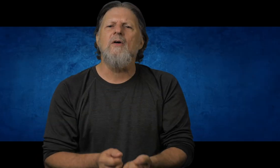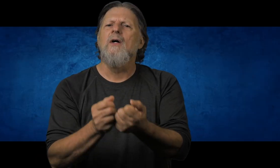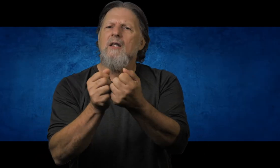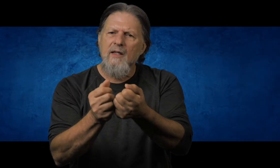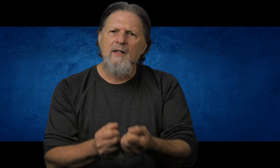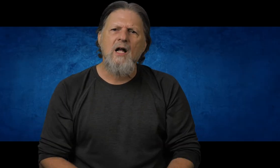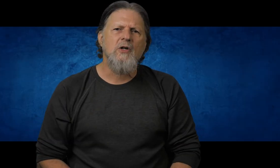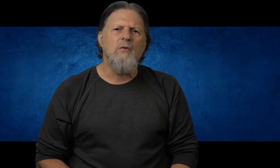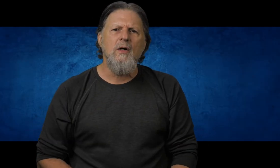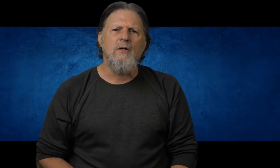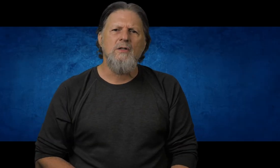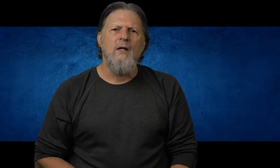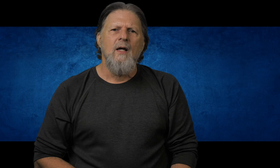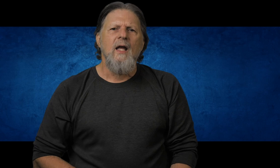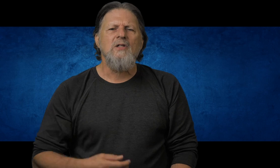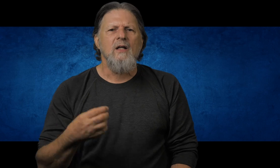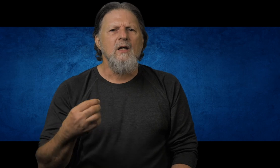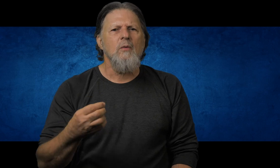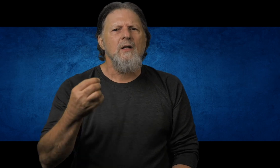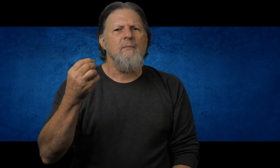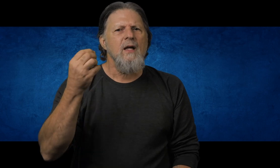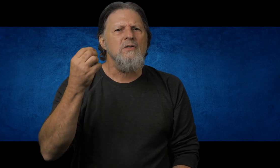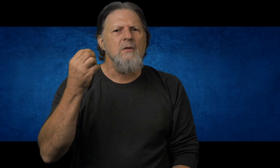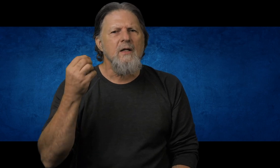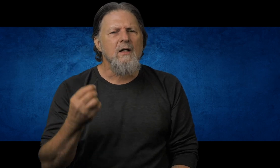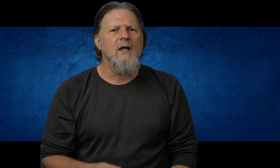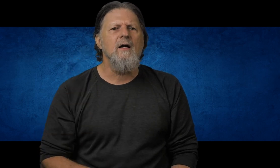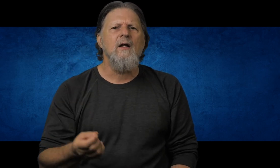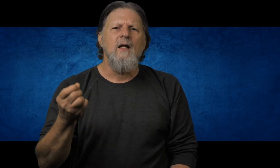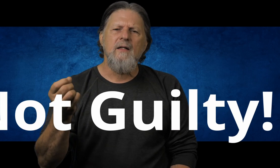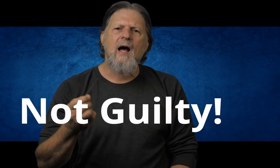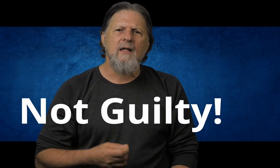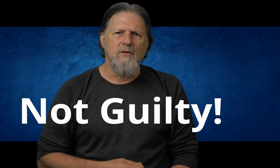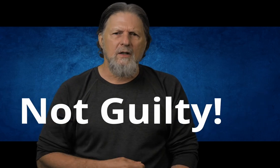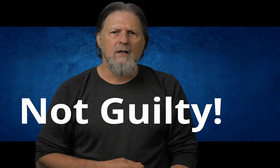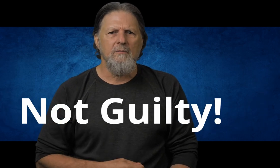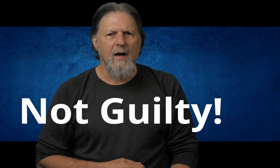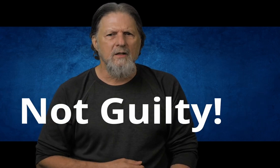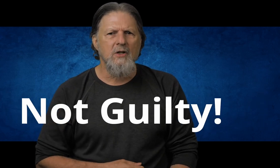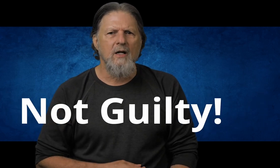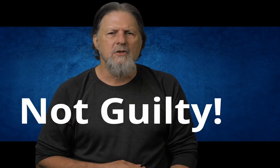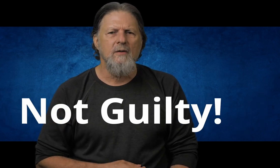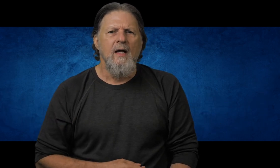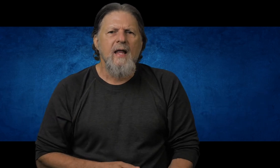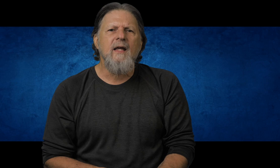theological words. It's a legal word that means to be declared not guilty by the judge. And again,